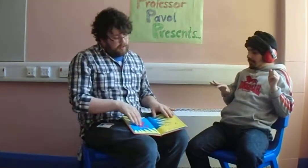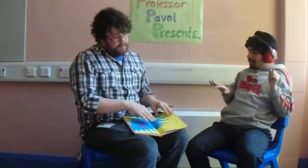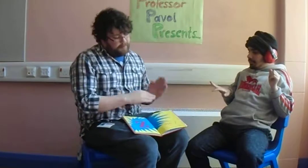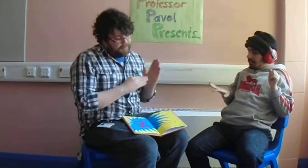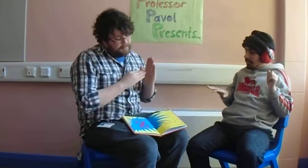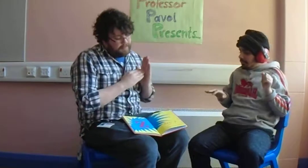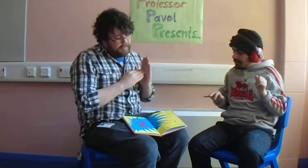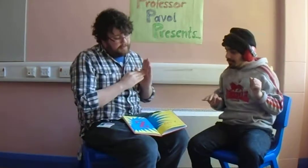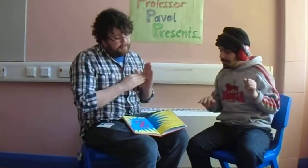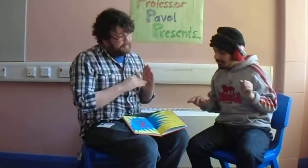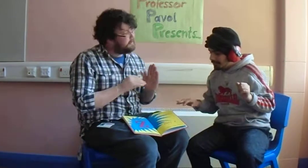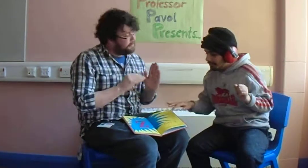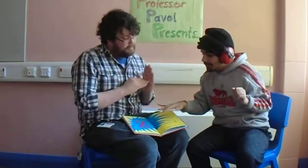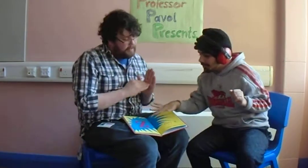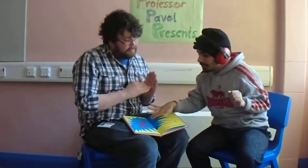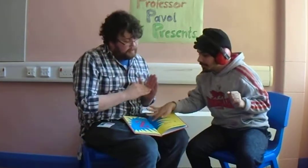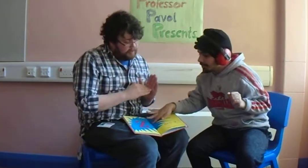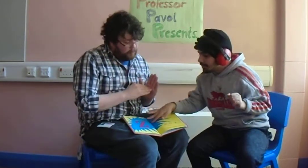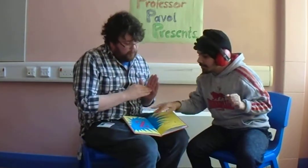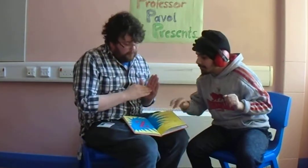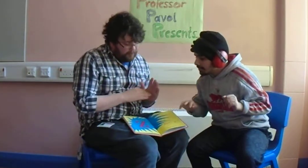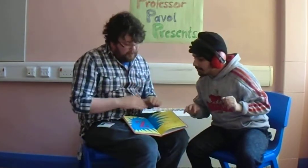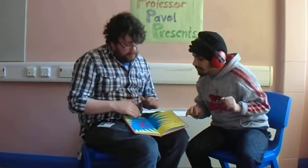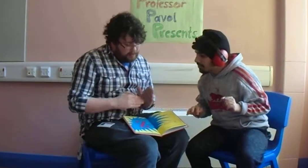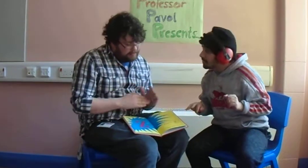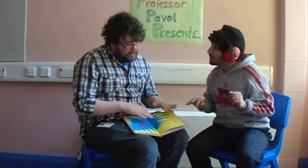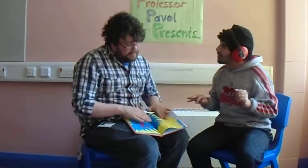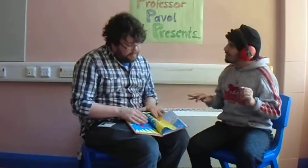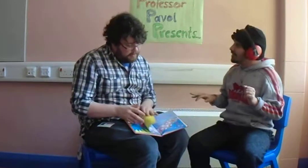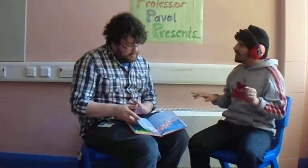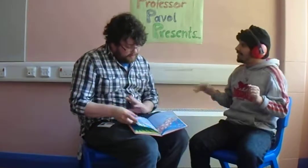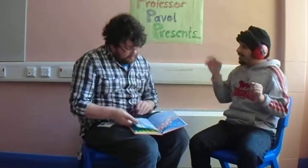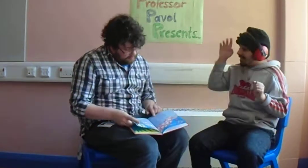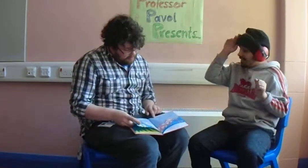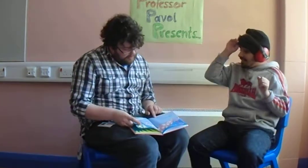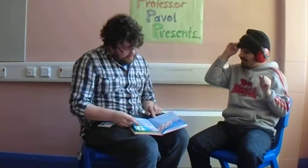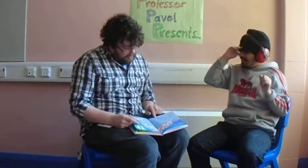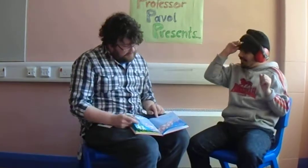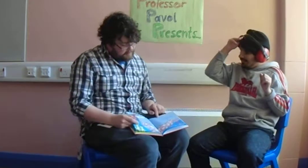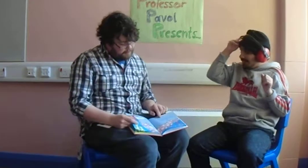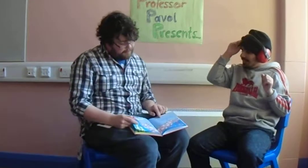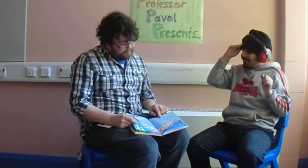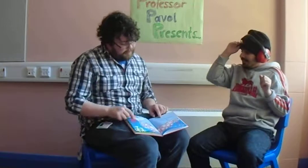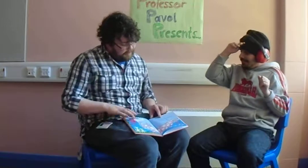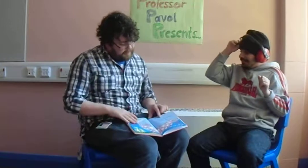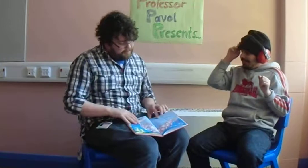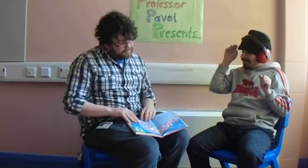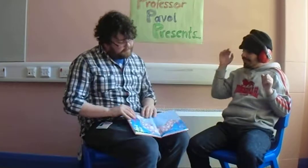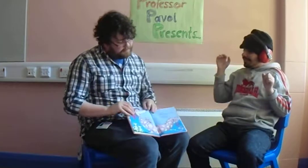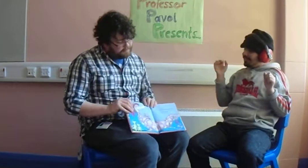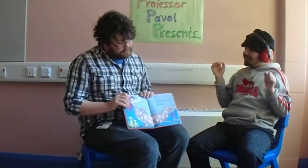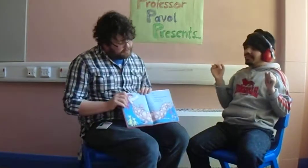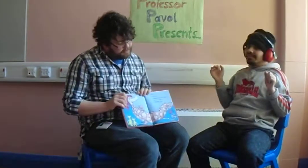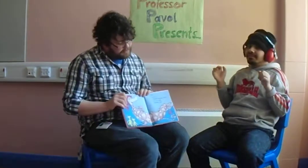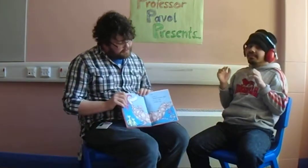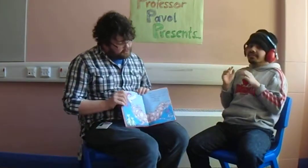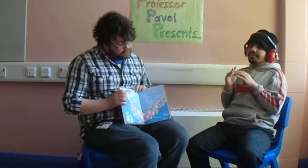Big Z, little Z. What begins with Z? I do. I am Z-Z-Z-Z-Z-Z.